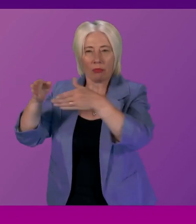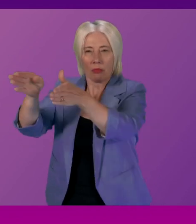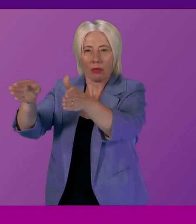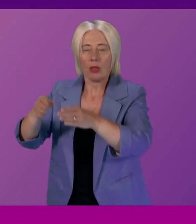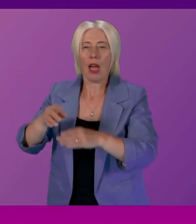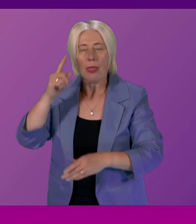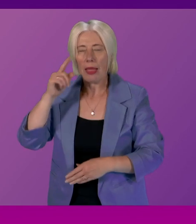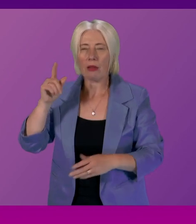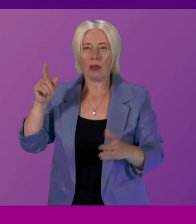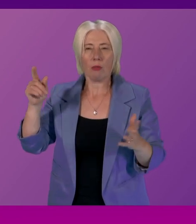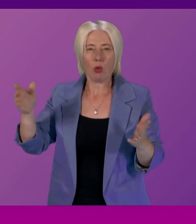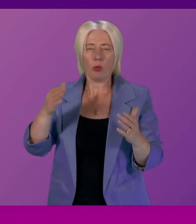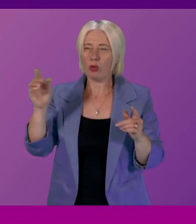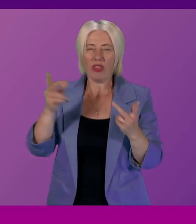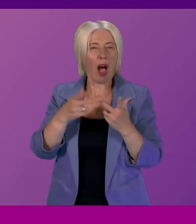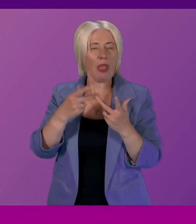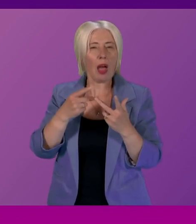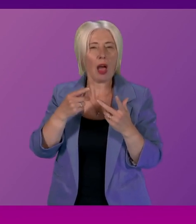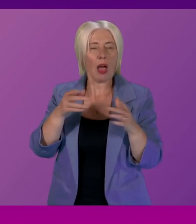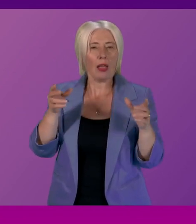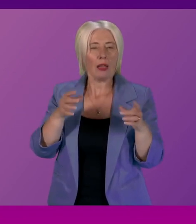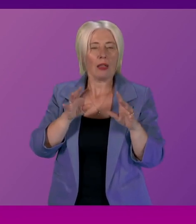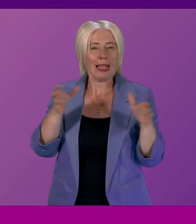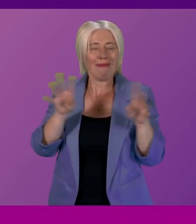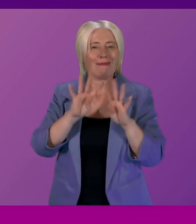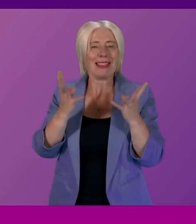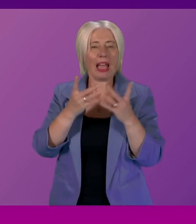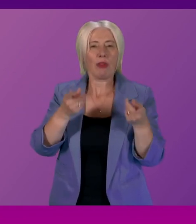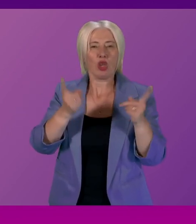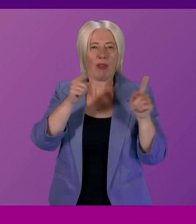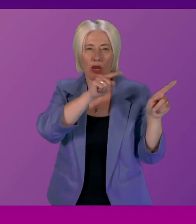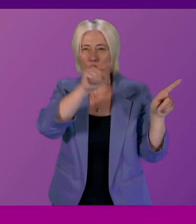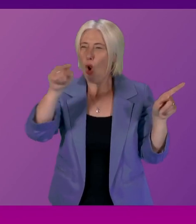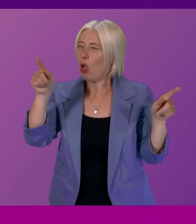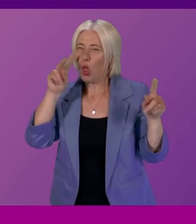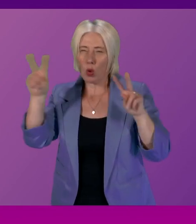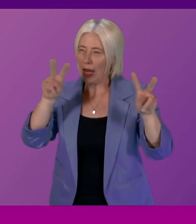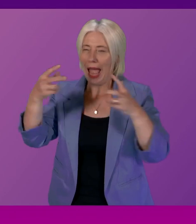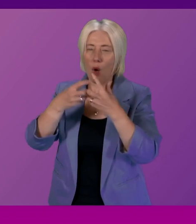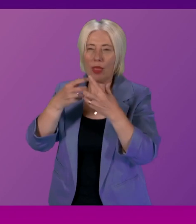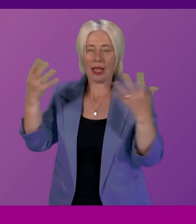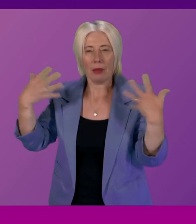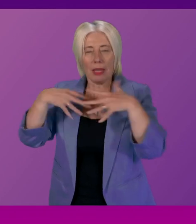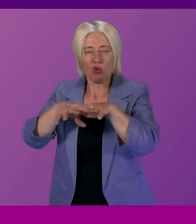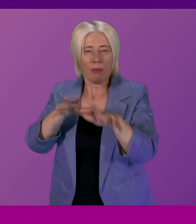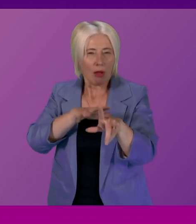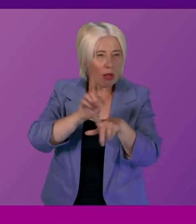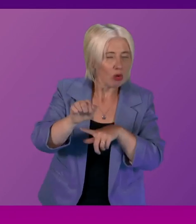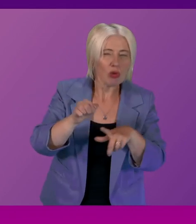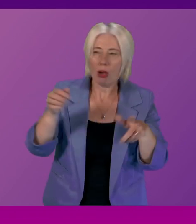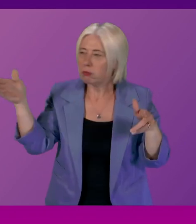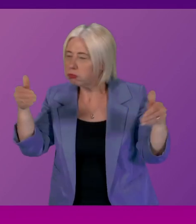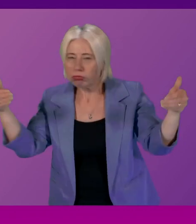the vast majority of cabinet secretaries around that very issue of mainstreaming culture and i can